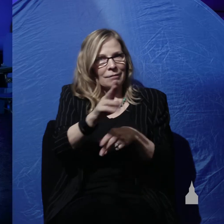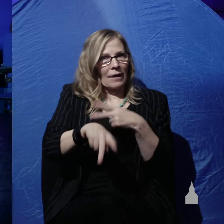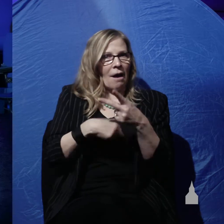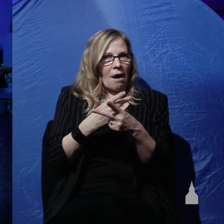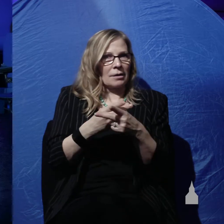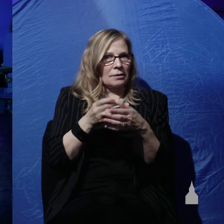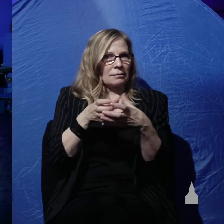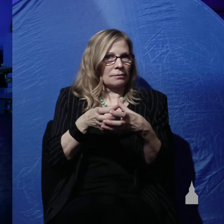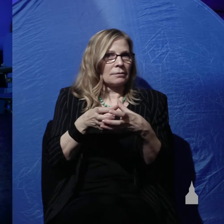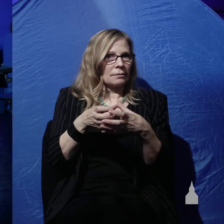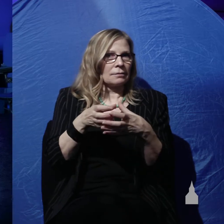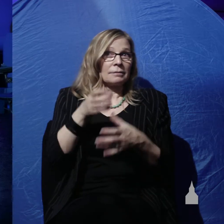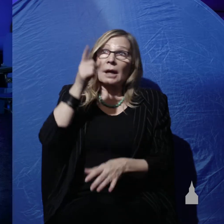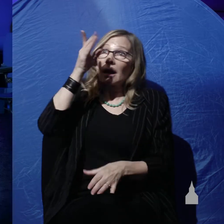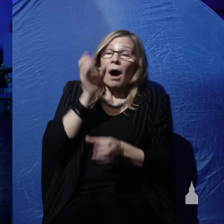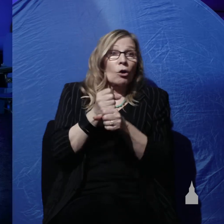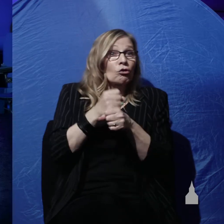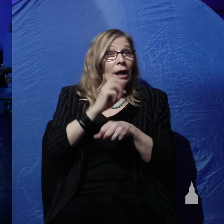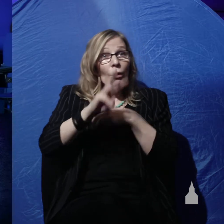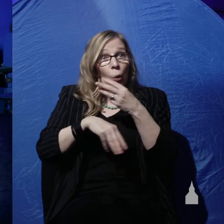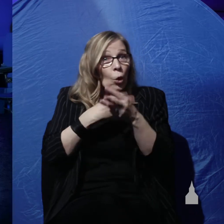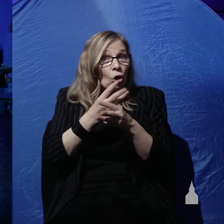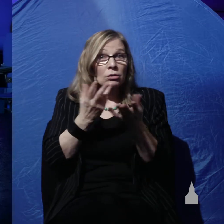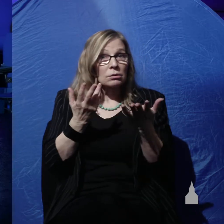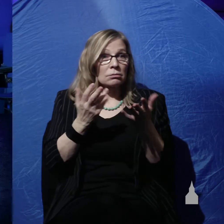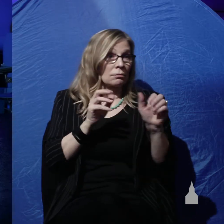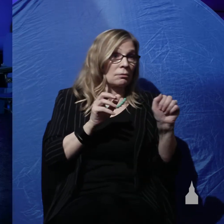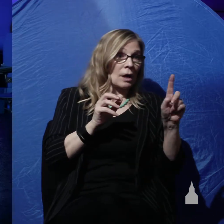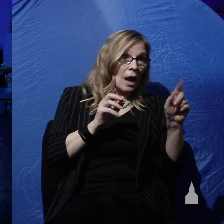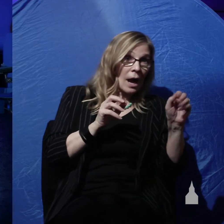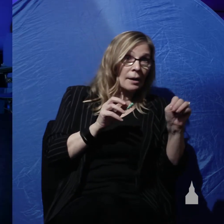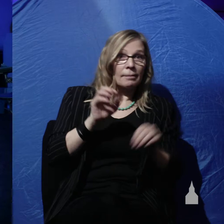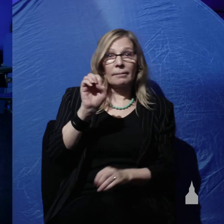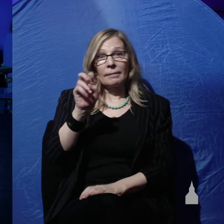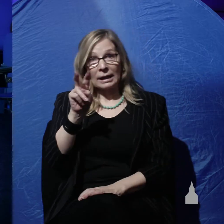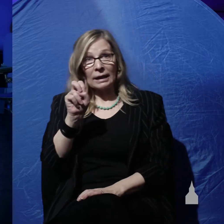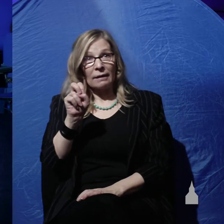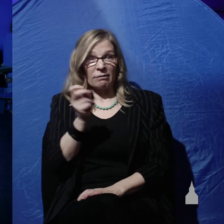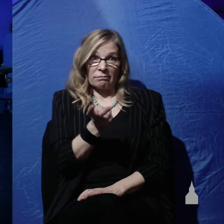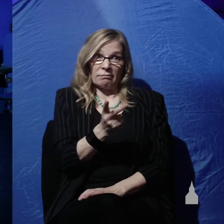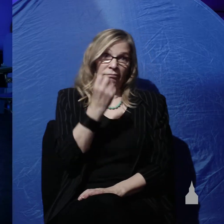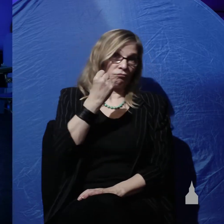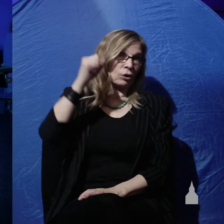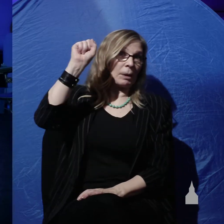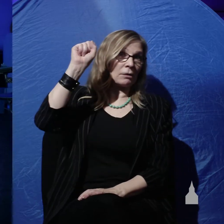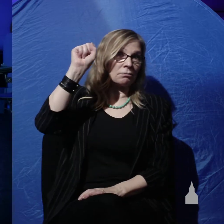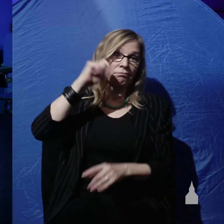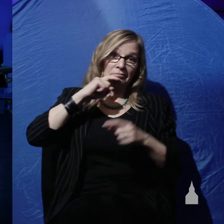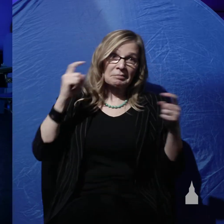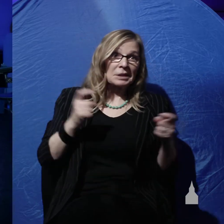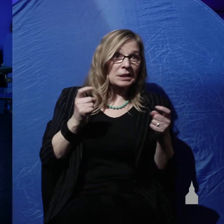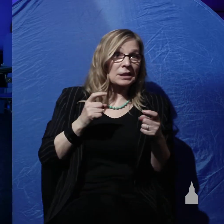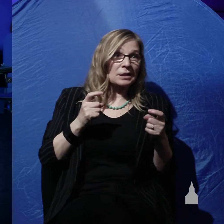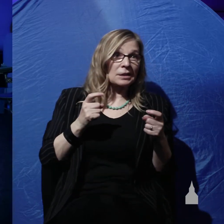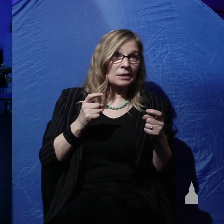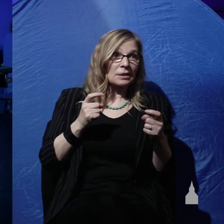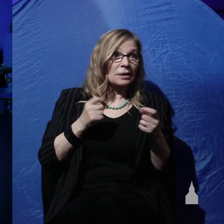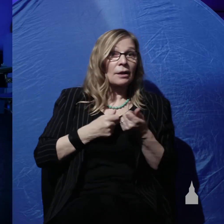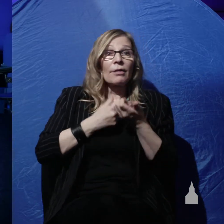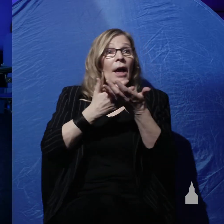God created the world and created Adam and Eve and they rebelled against God. They sinned. And that brought the judgment of God